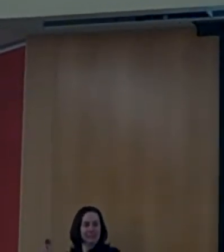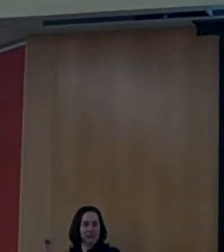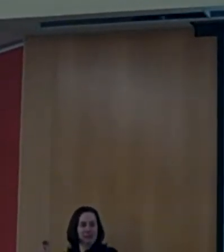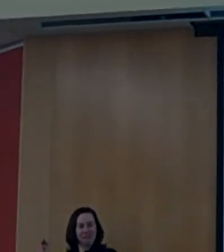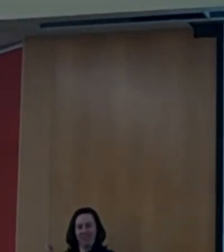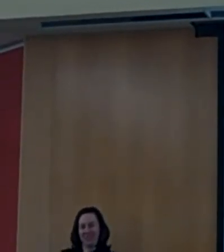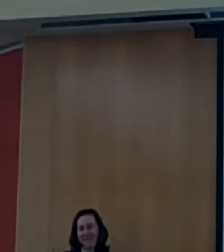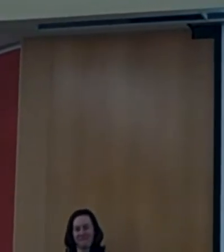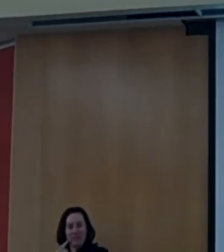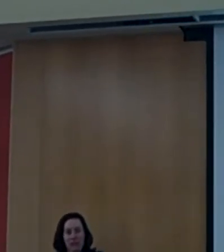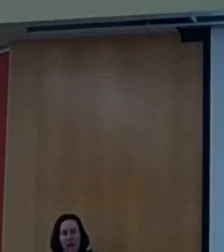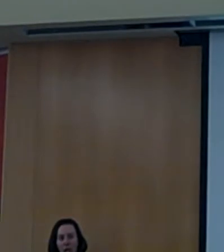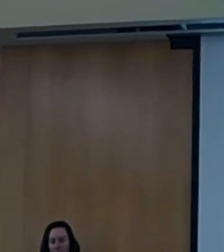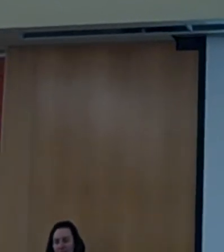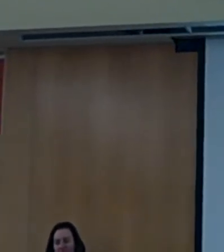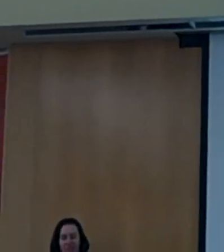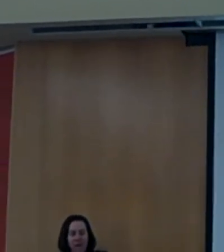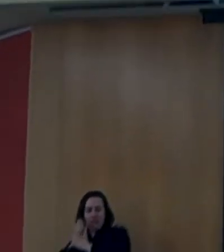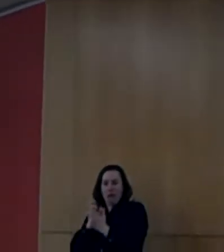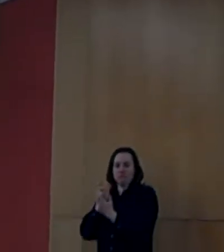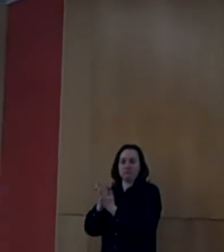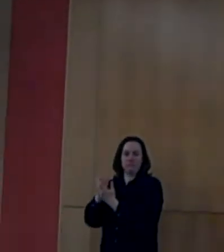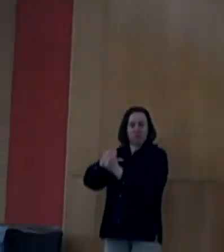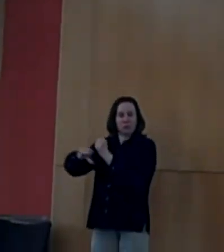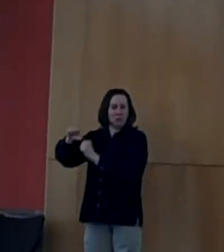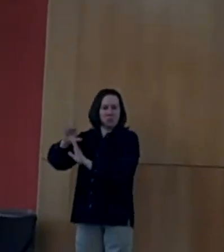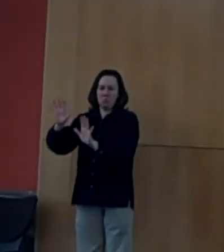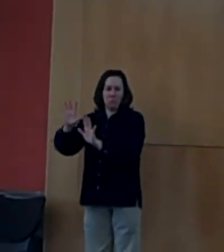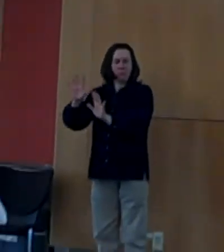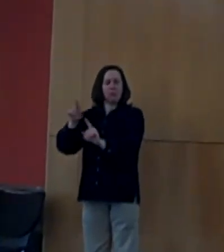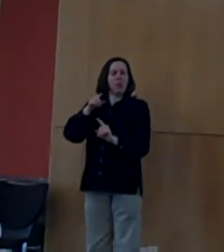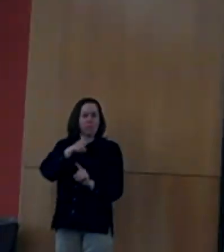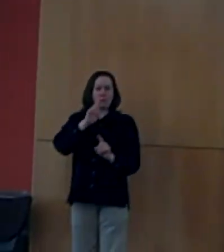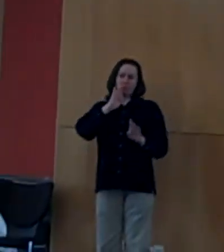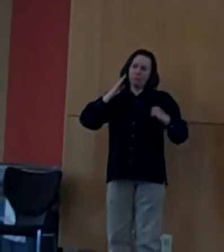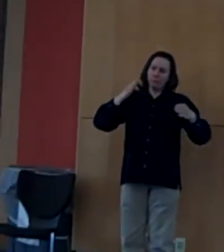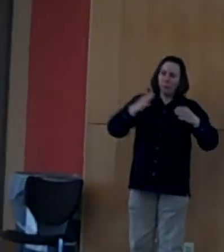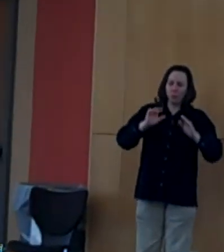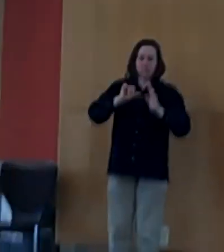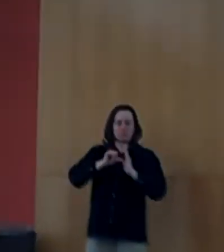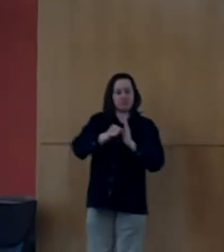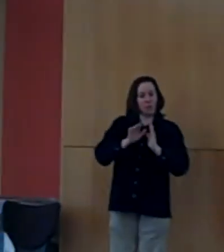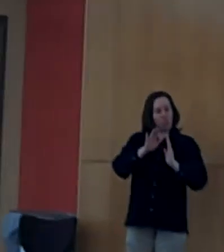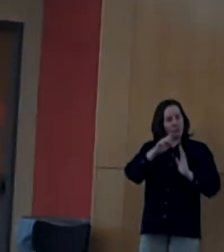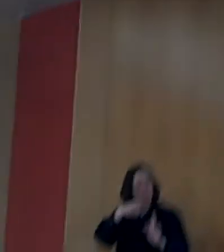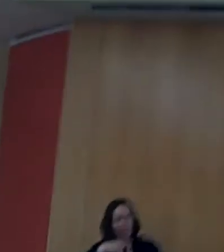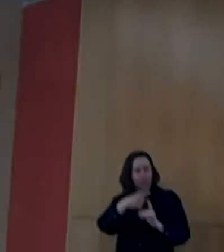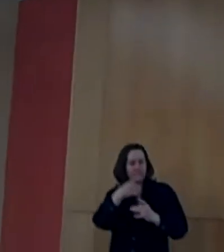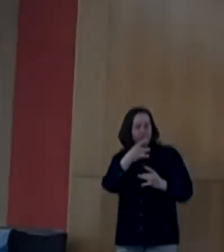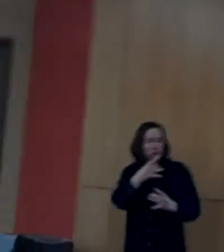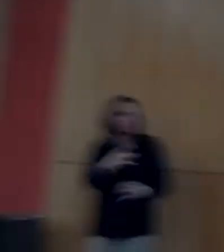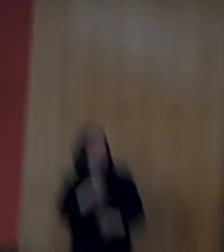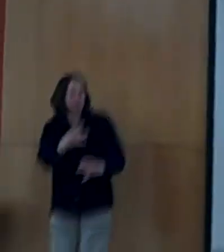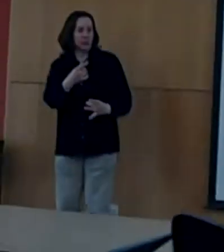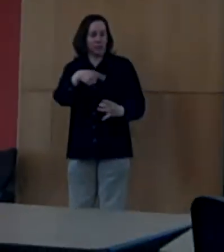society. But in reality, it centers on students' positive interests as an individual and as a whole